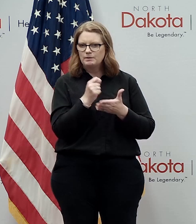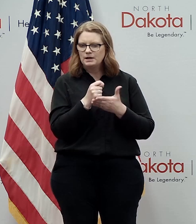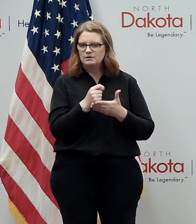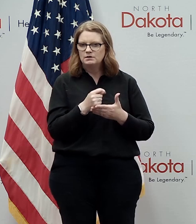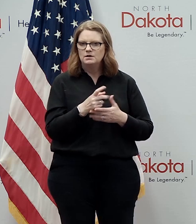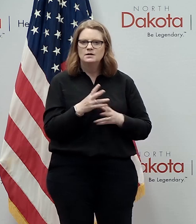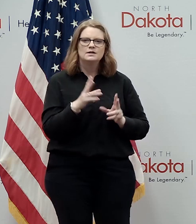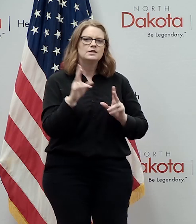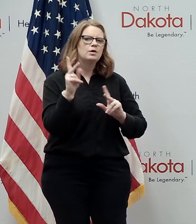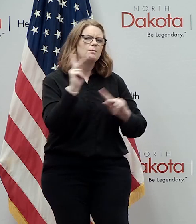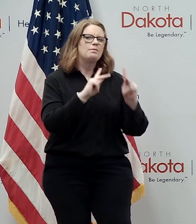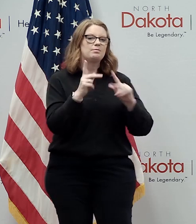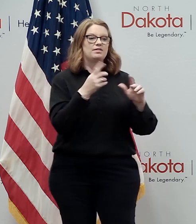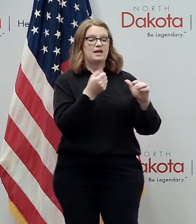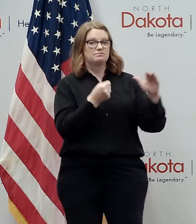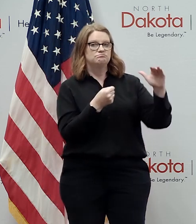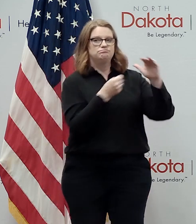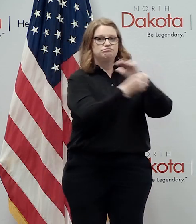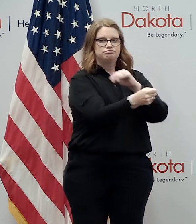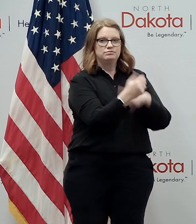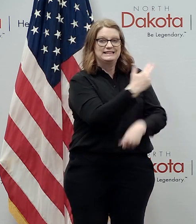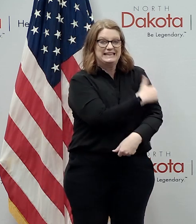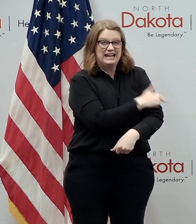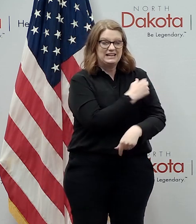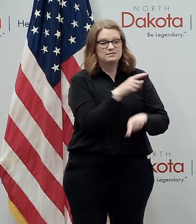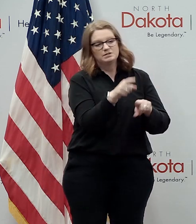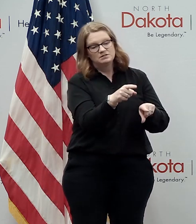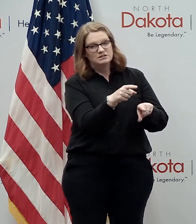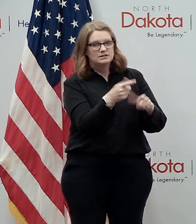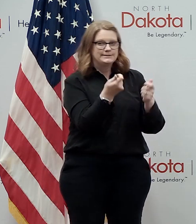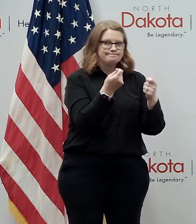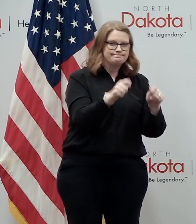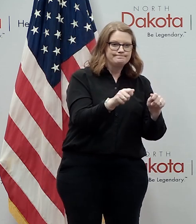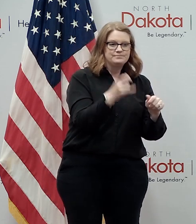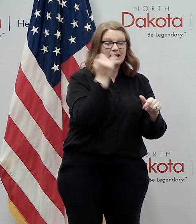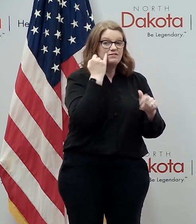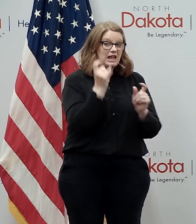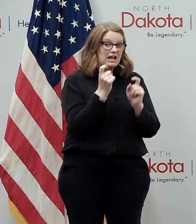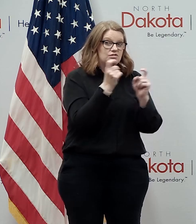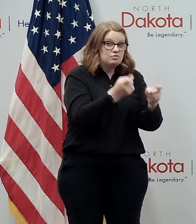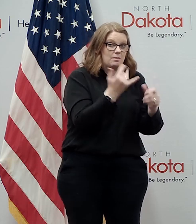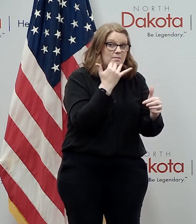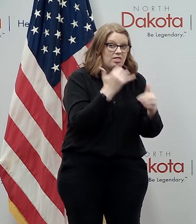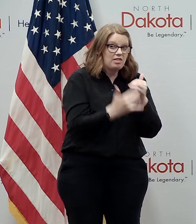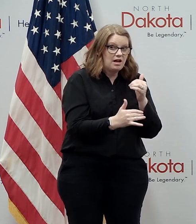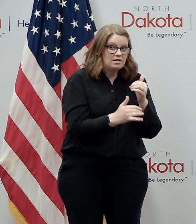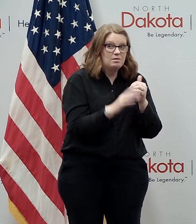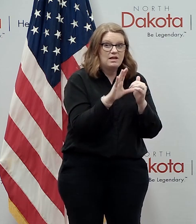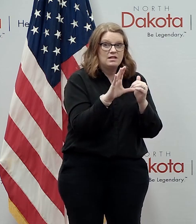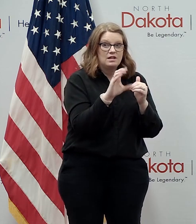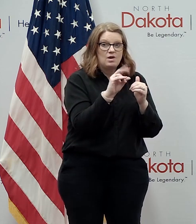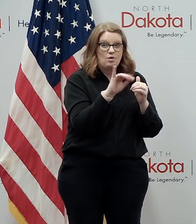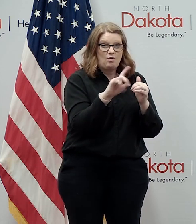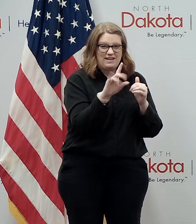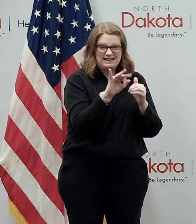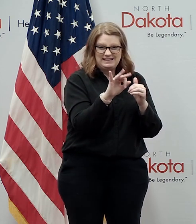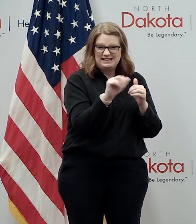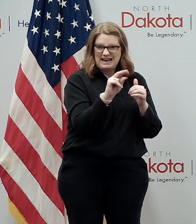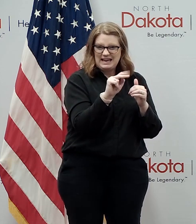has shown some promise in early trials that if they get a donation of blood with covid19 antibodies